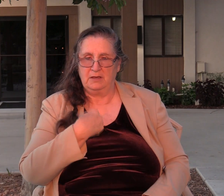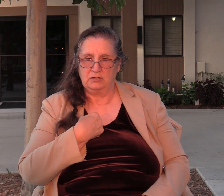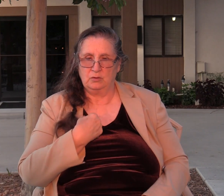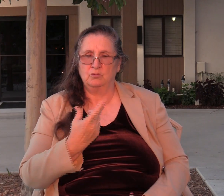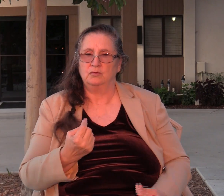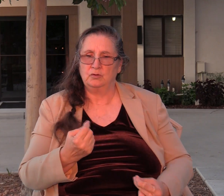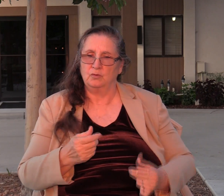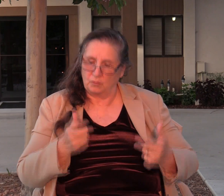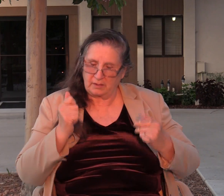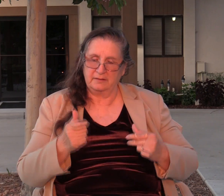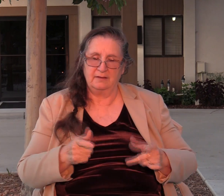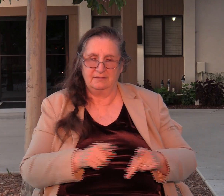as I have done.